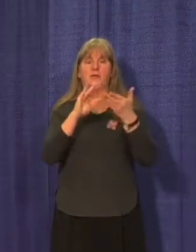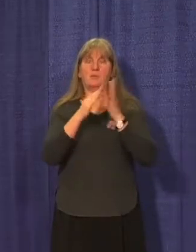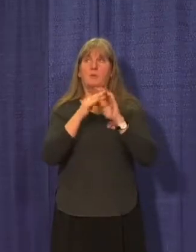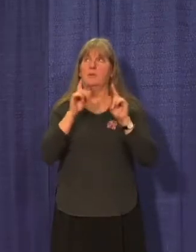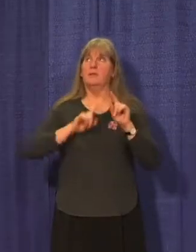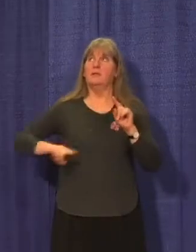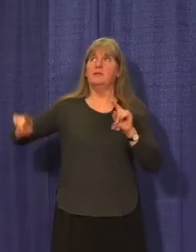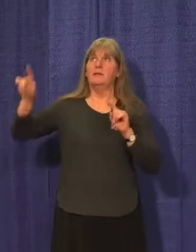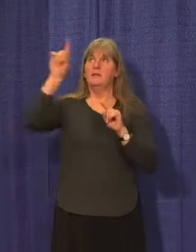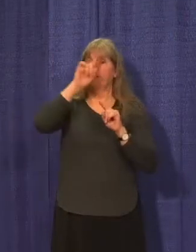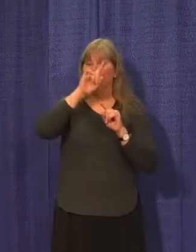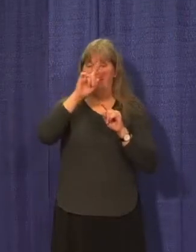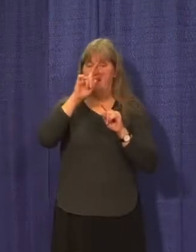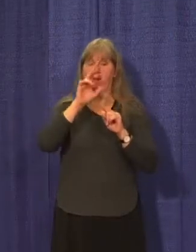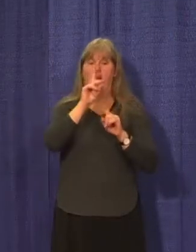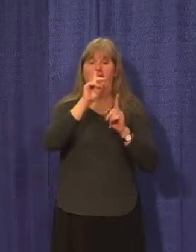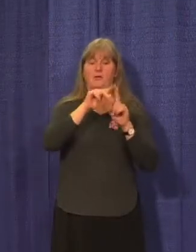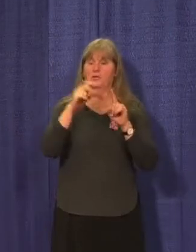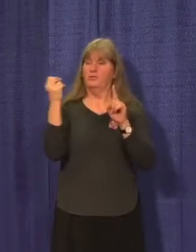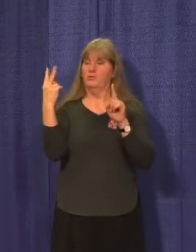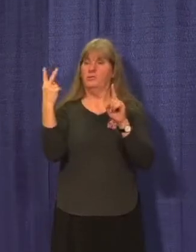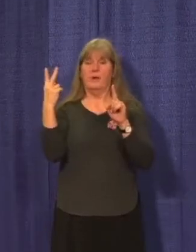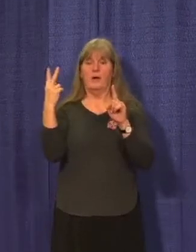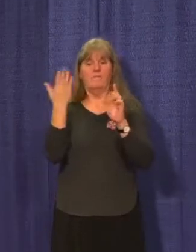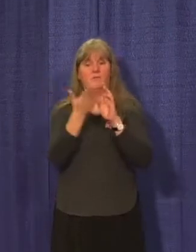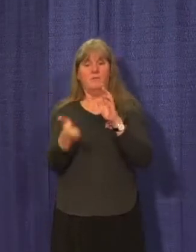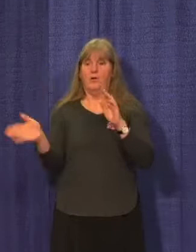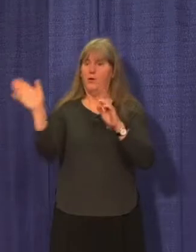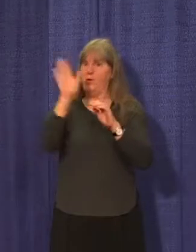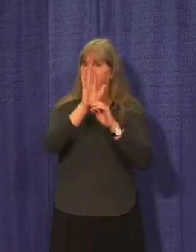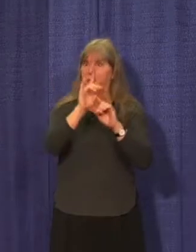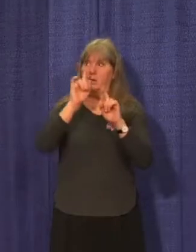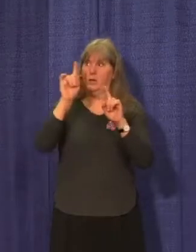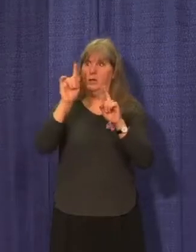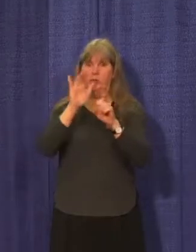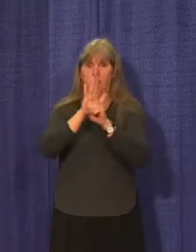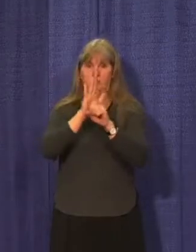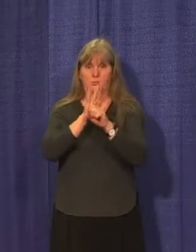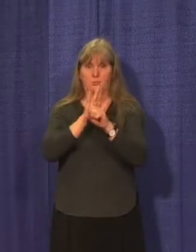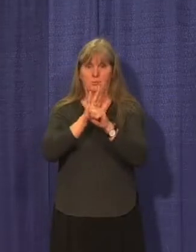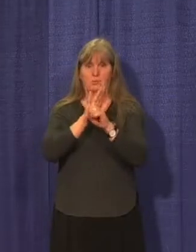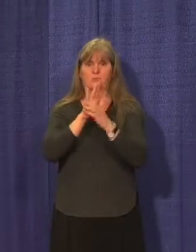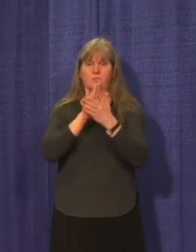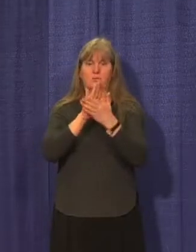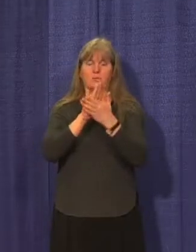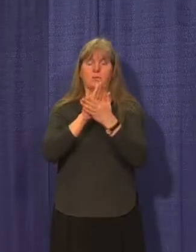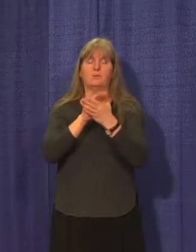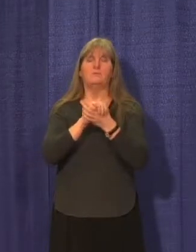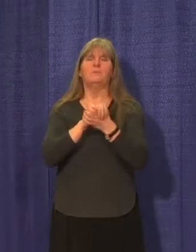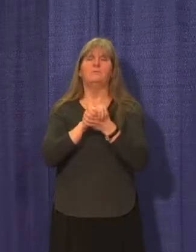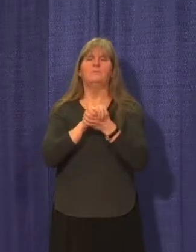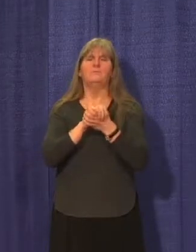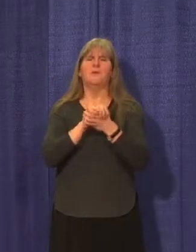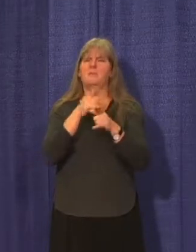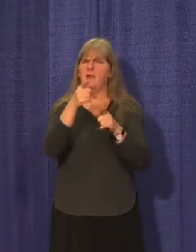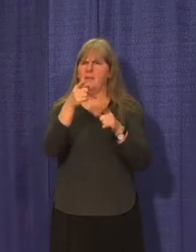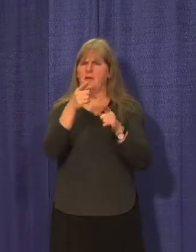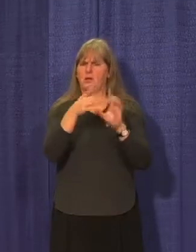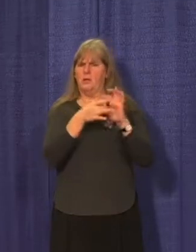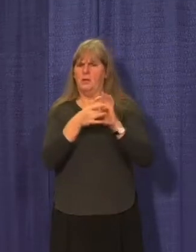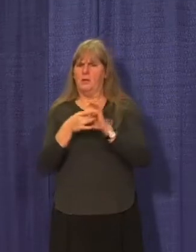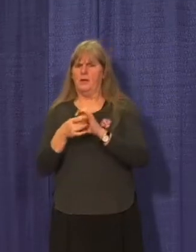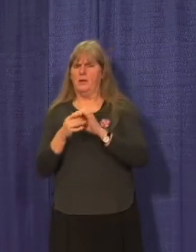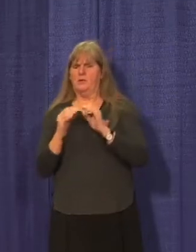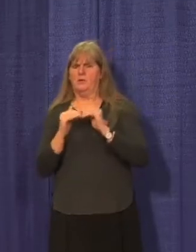school from K to 12, full days, and that I think your references to the grades 10 to